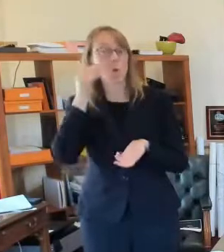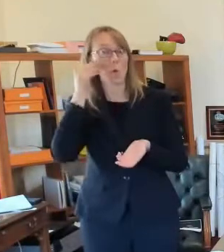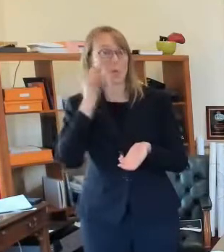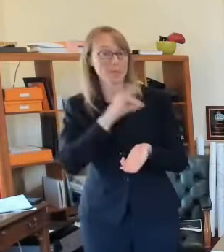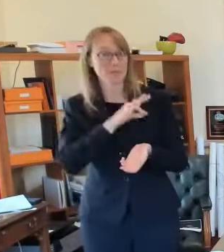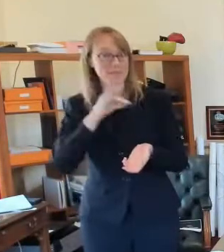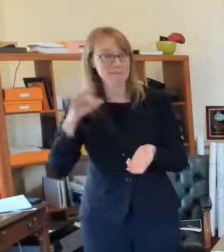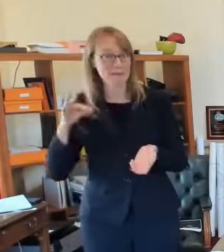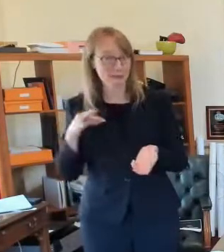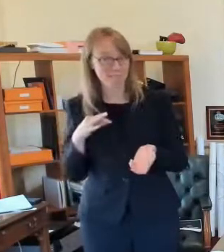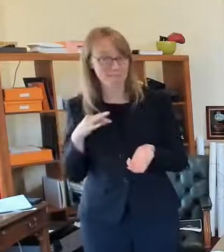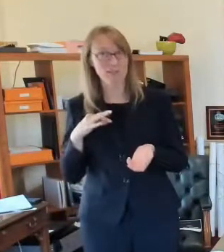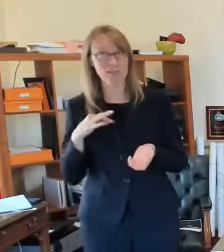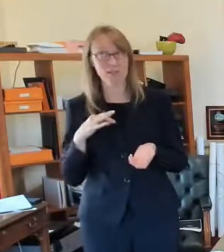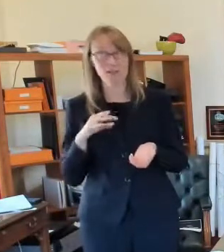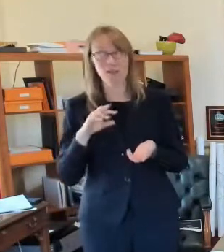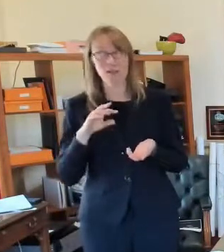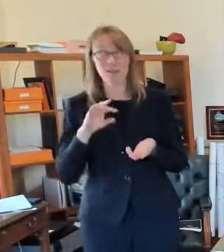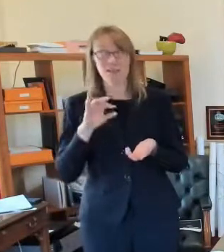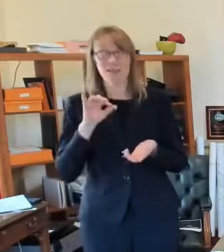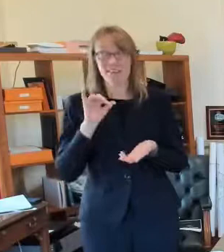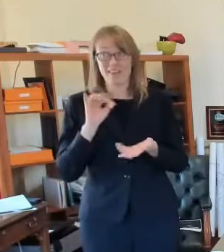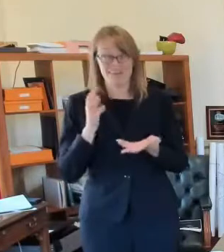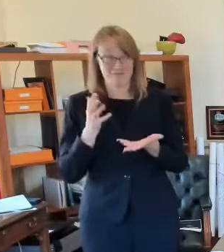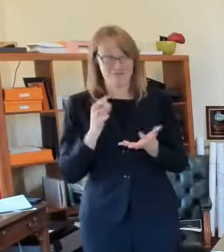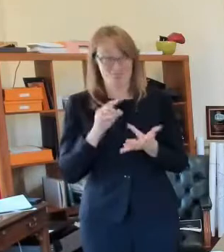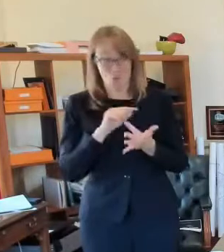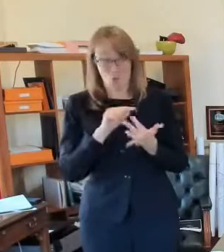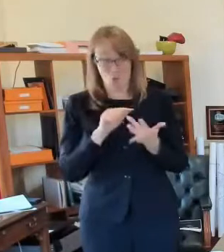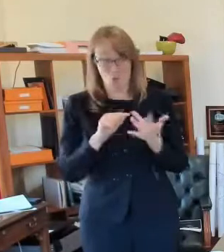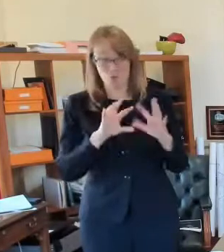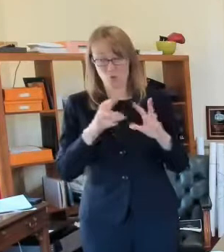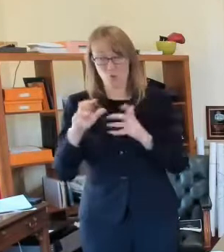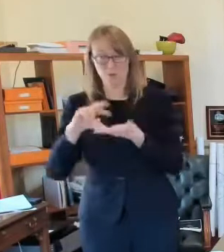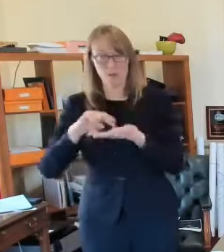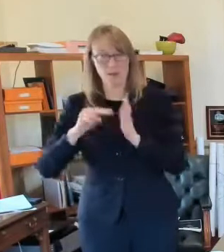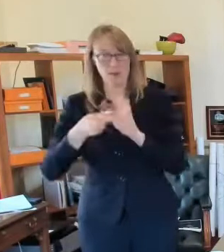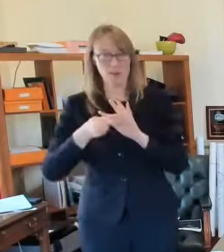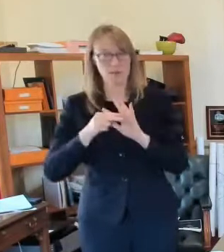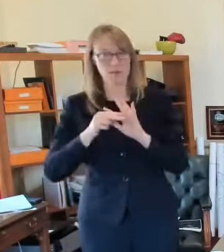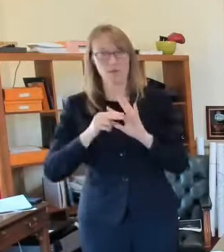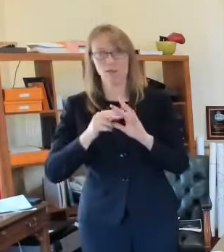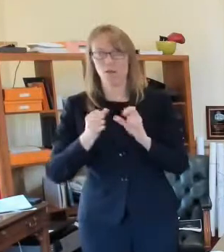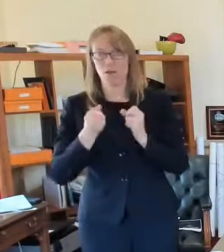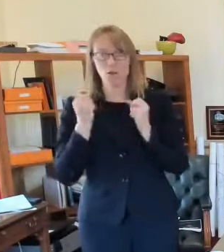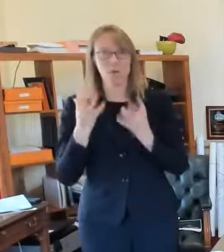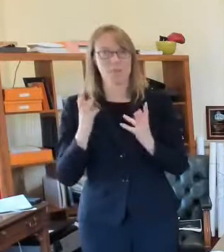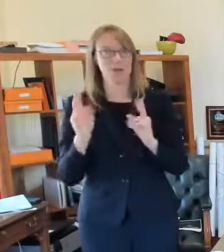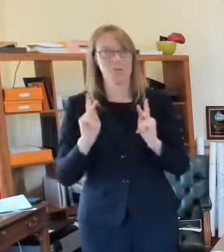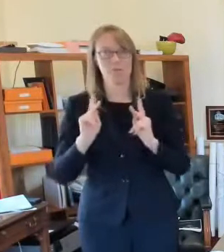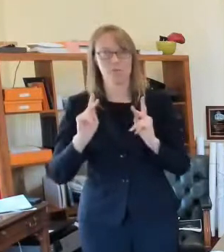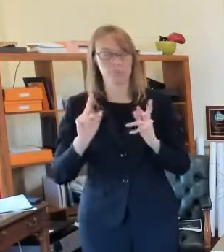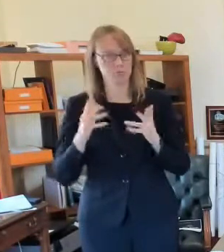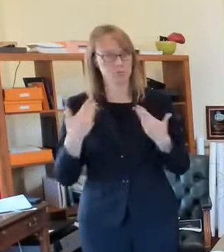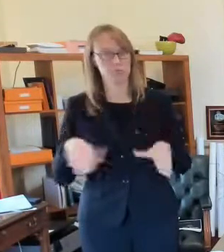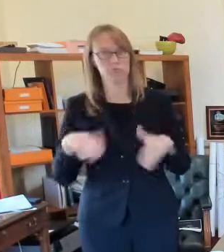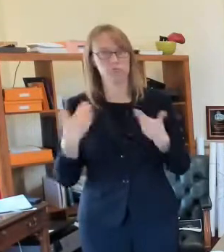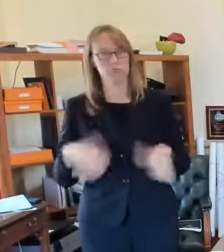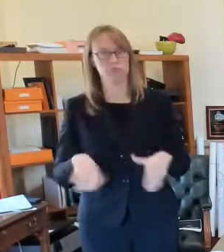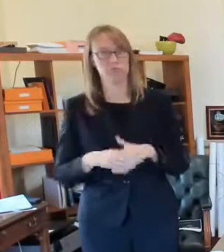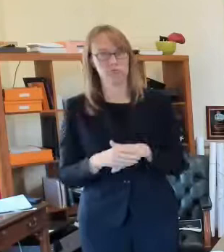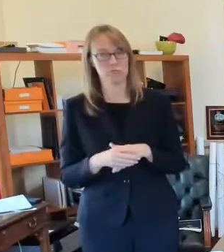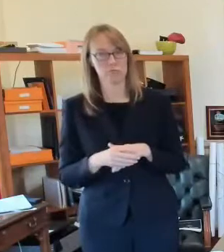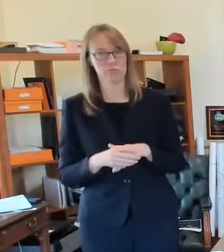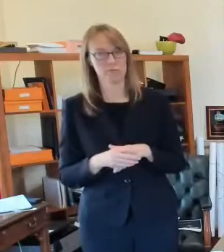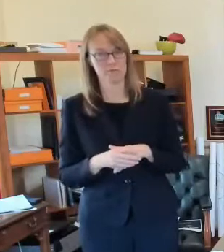vaccine today i mean it just was approved last friday night so be a little bit patient here um i